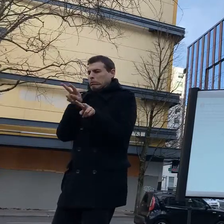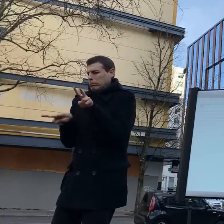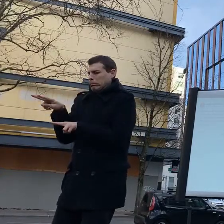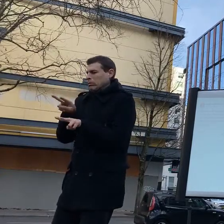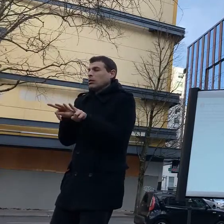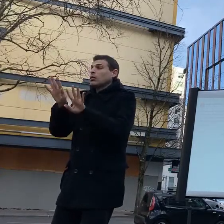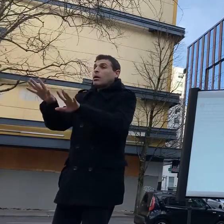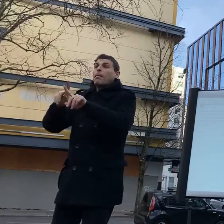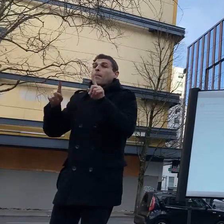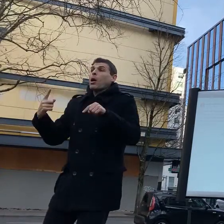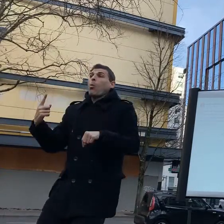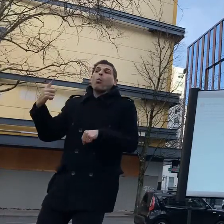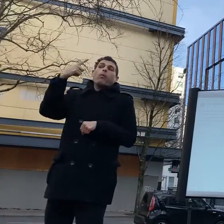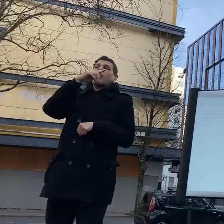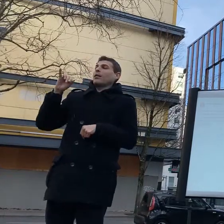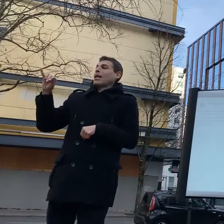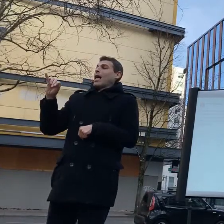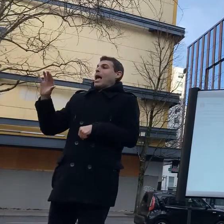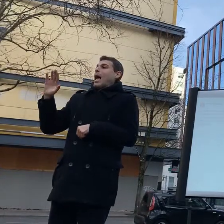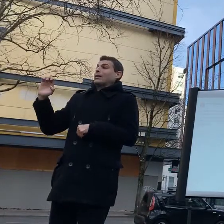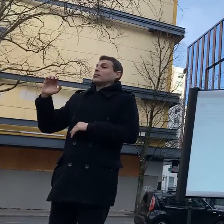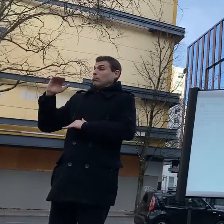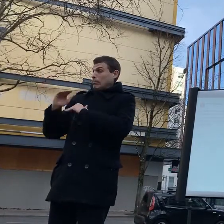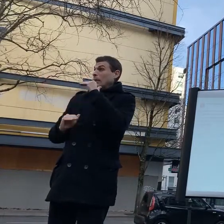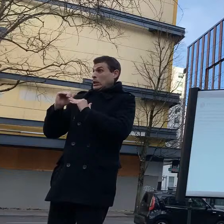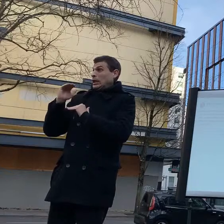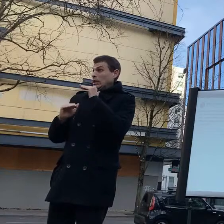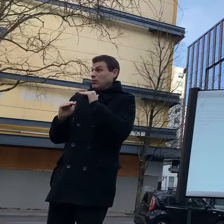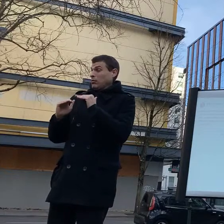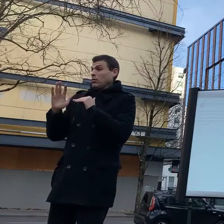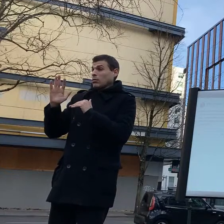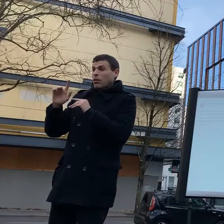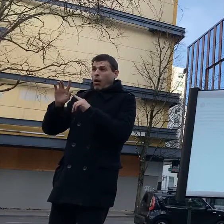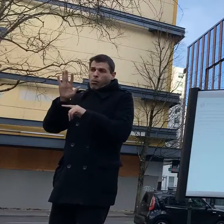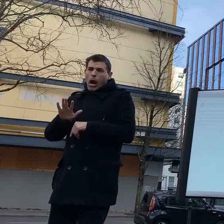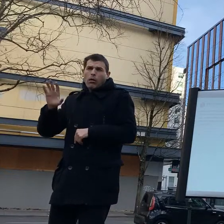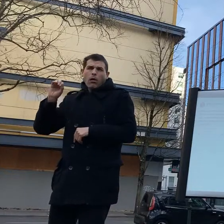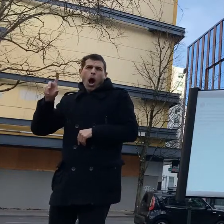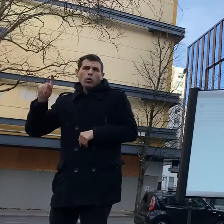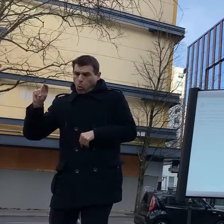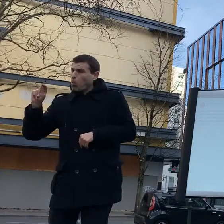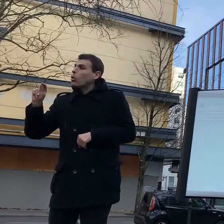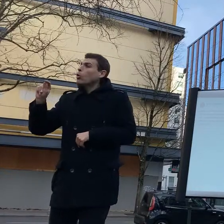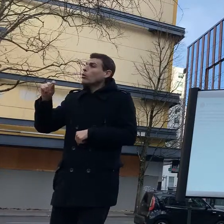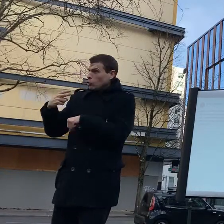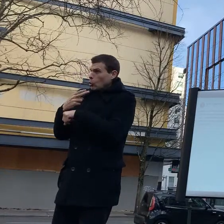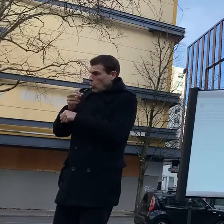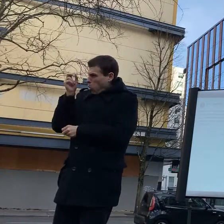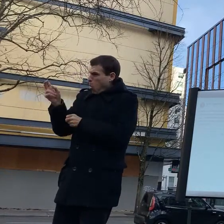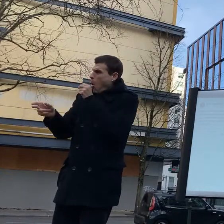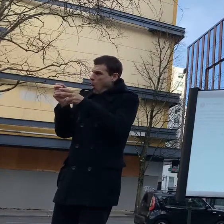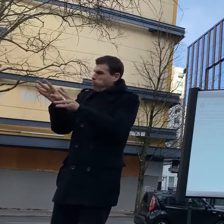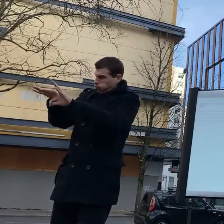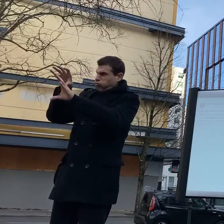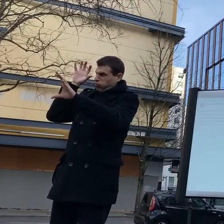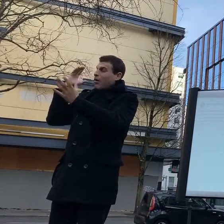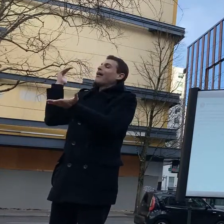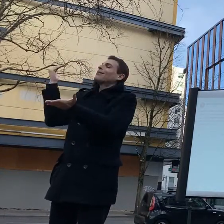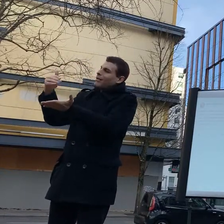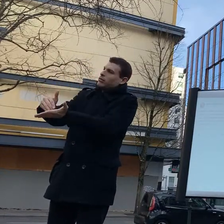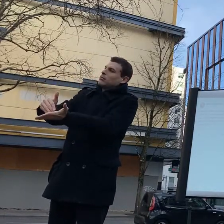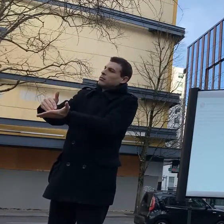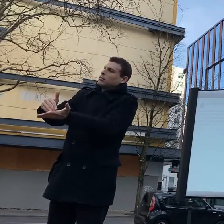um get away from it get out of the area don't try to put it out beyond